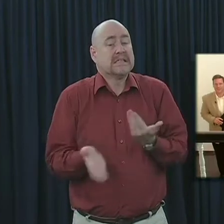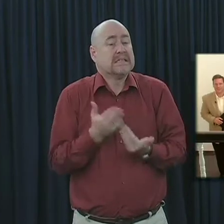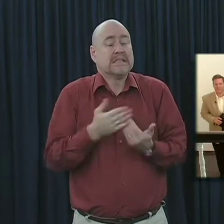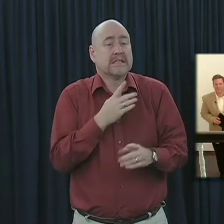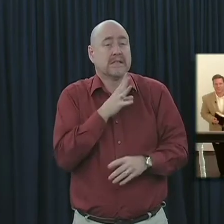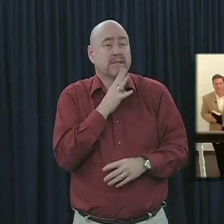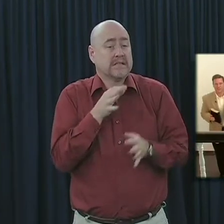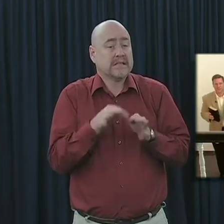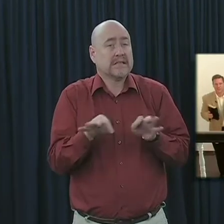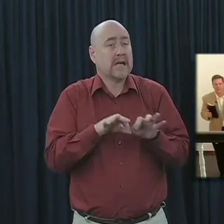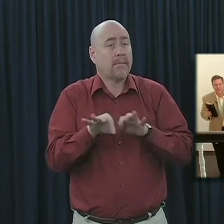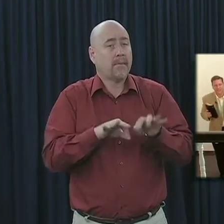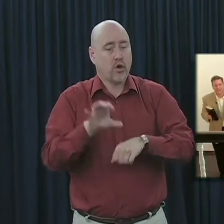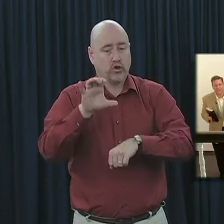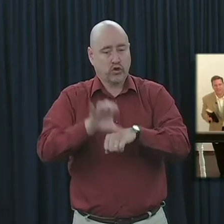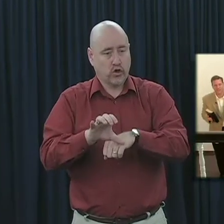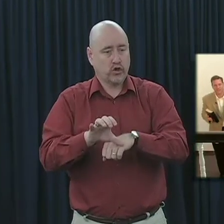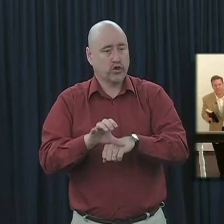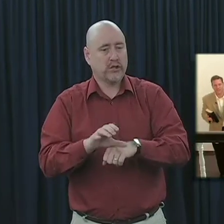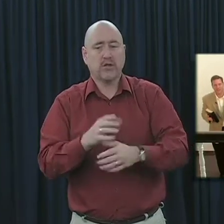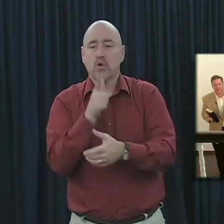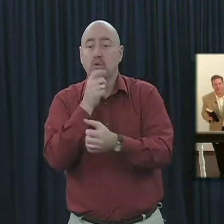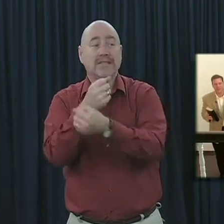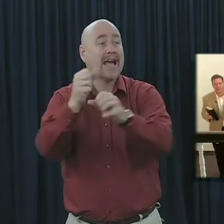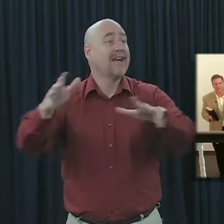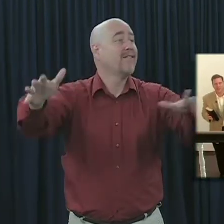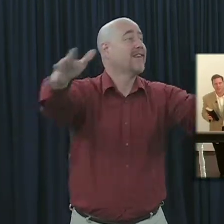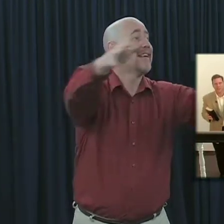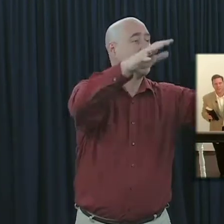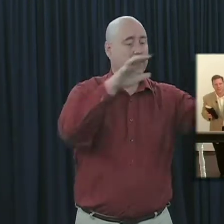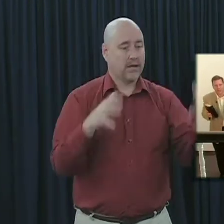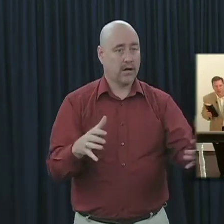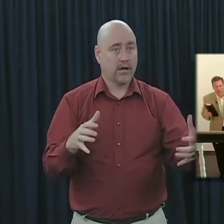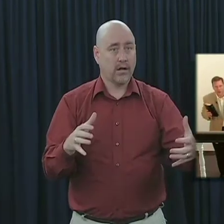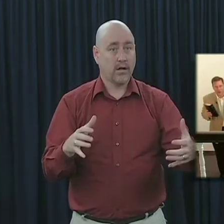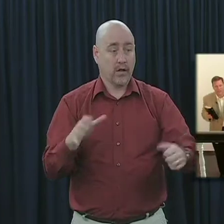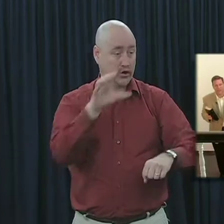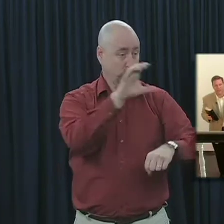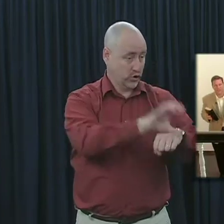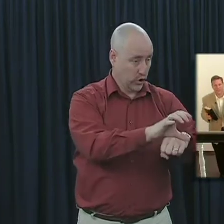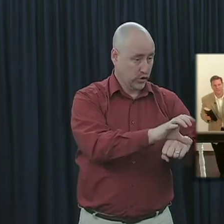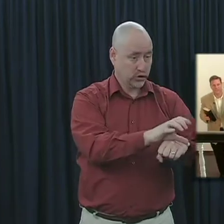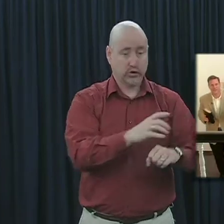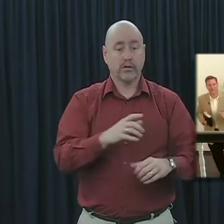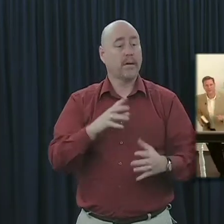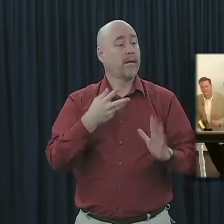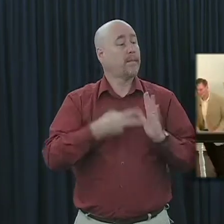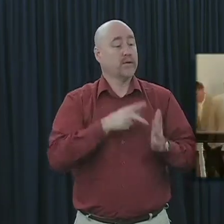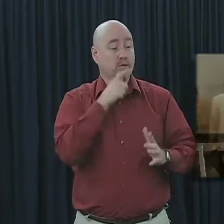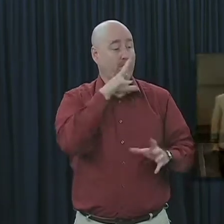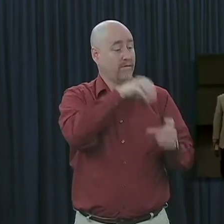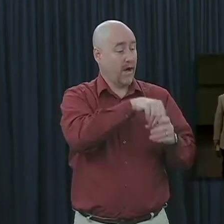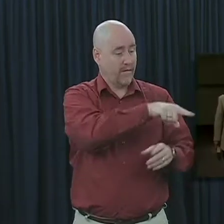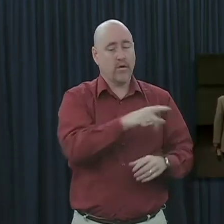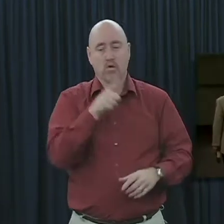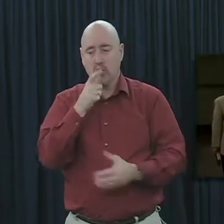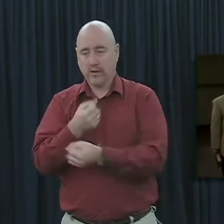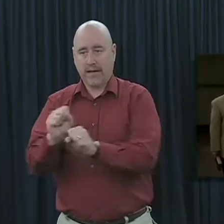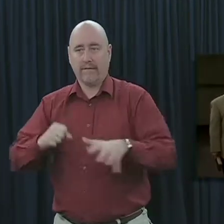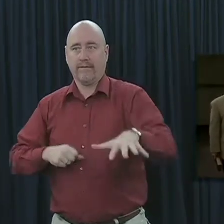the church is the collectivity of the saved, and the saved make up what is known as the church. Throughout the book of